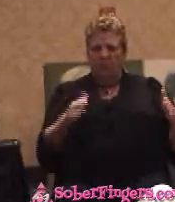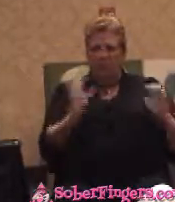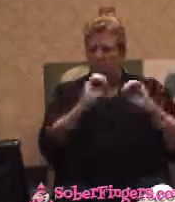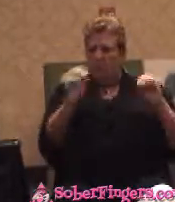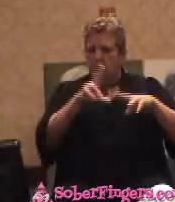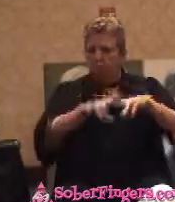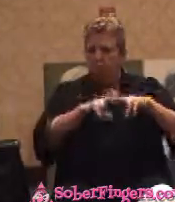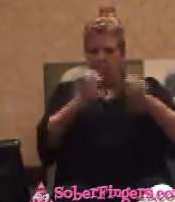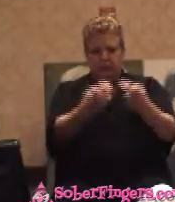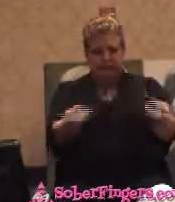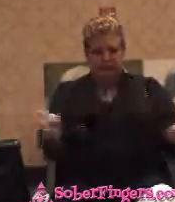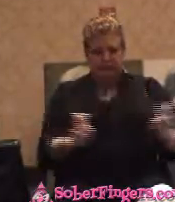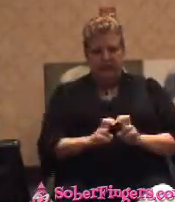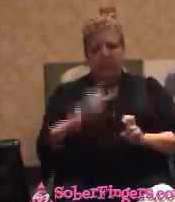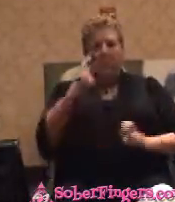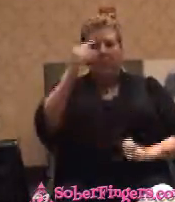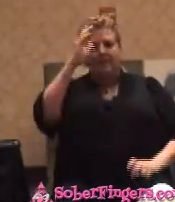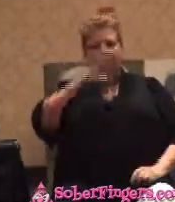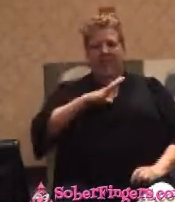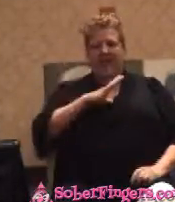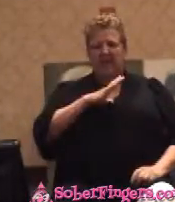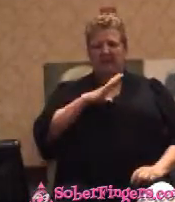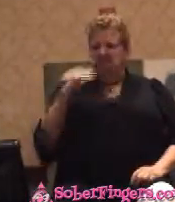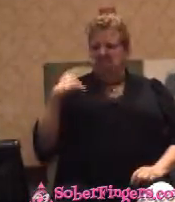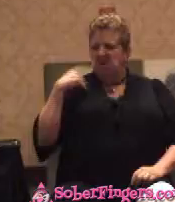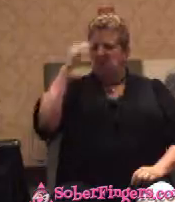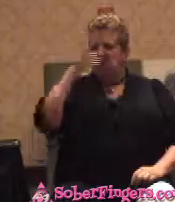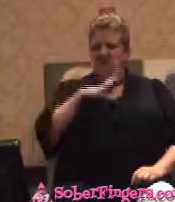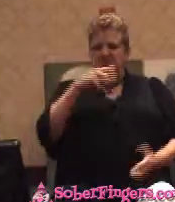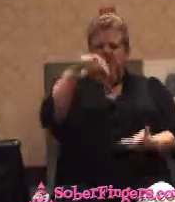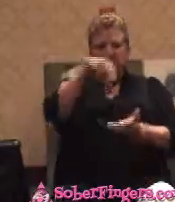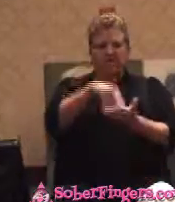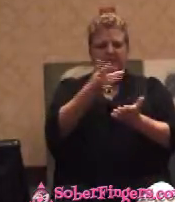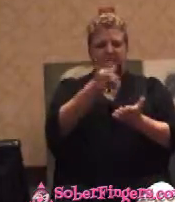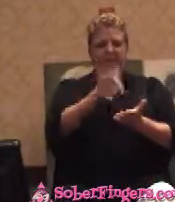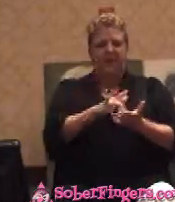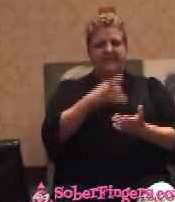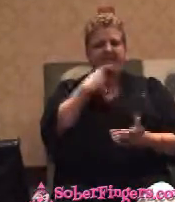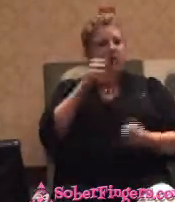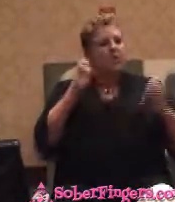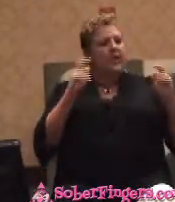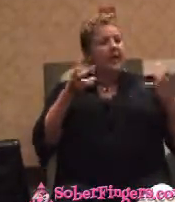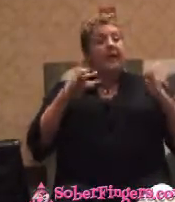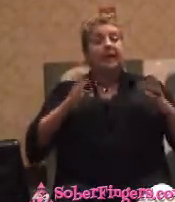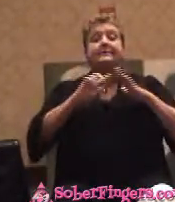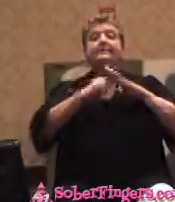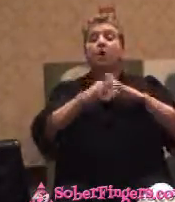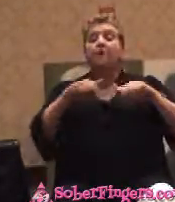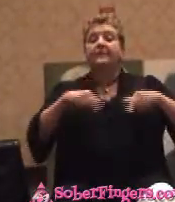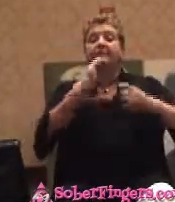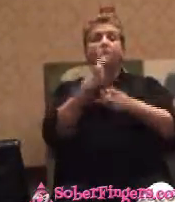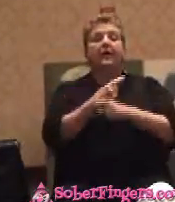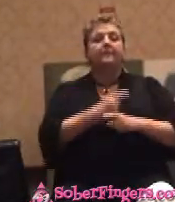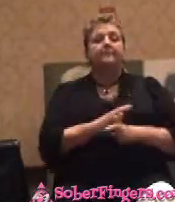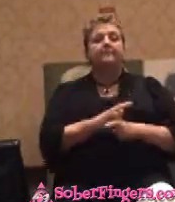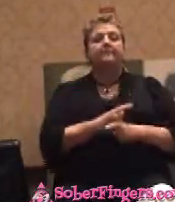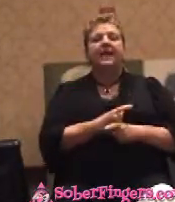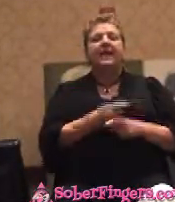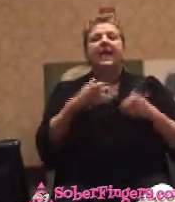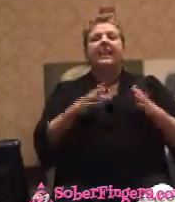stood out in the middle. A young minister. And he said, okay, let's get this thing started right. Let's find out what. I want to go